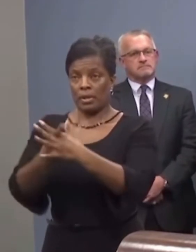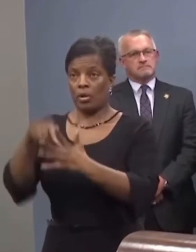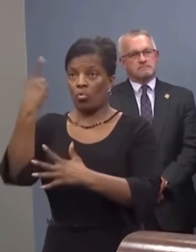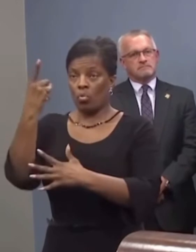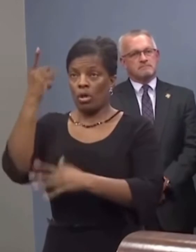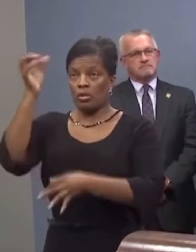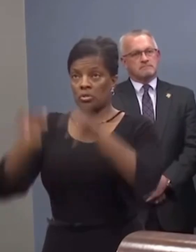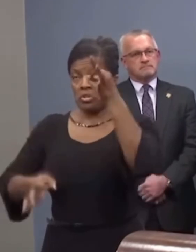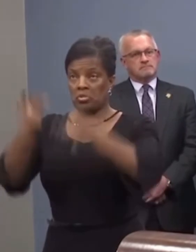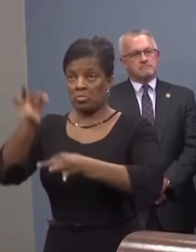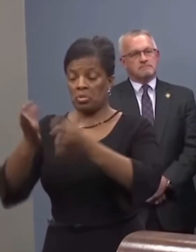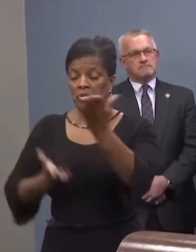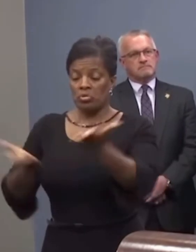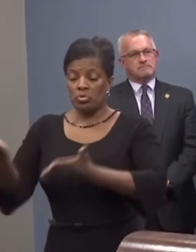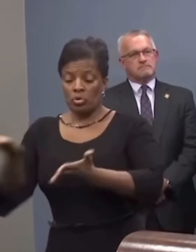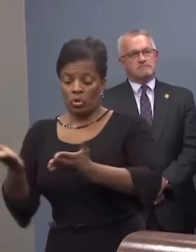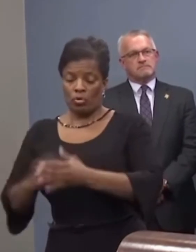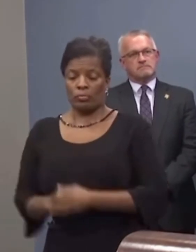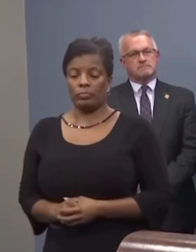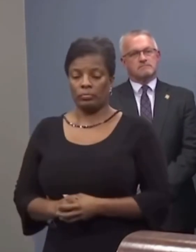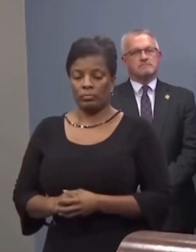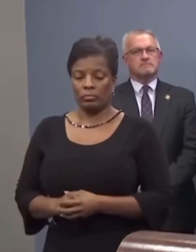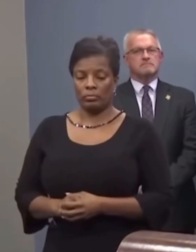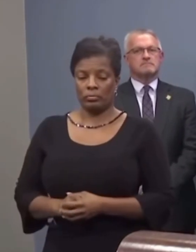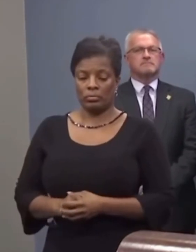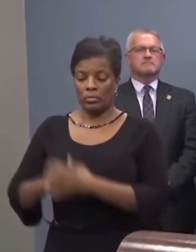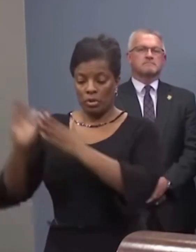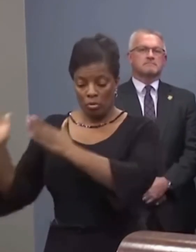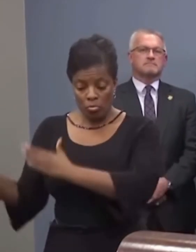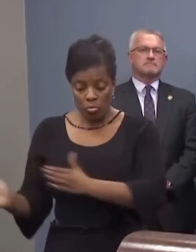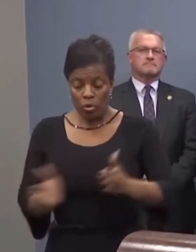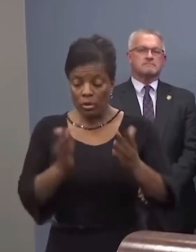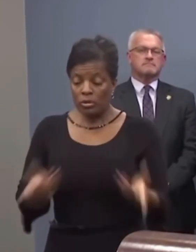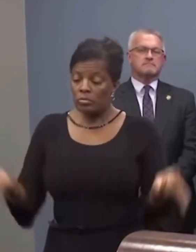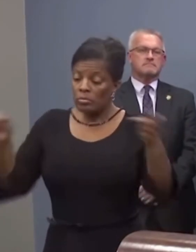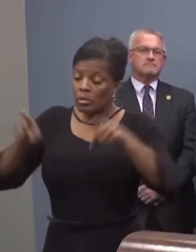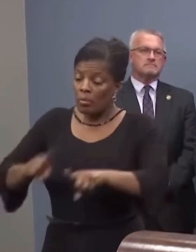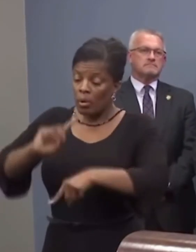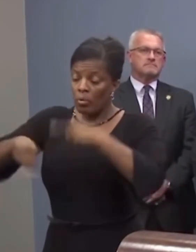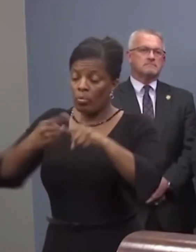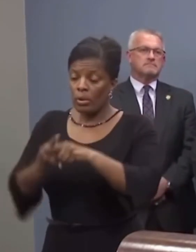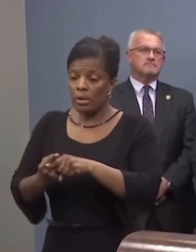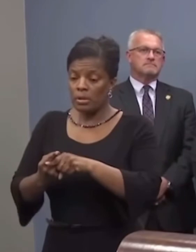will be served. And then the process will occur when this individual rots in hell.